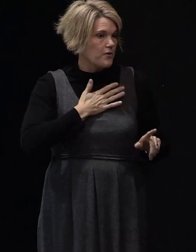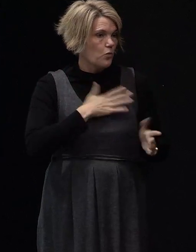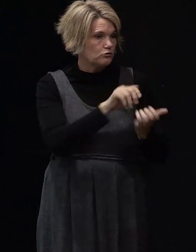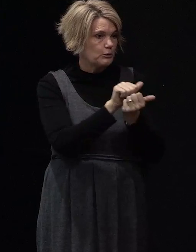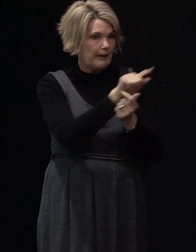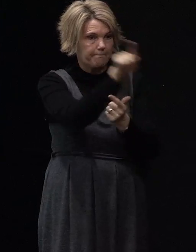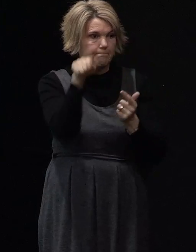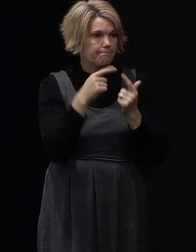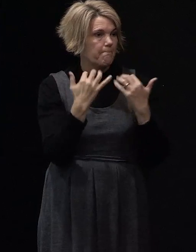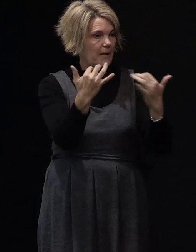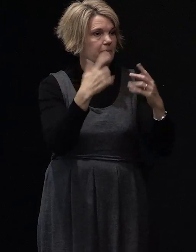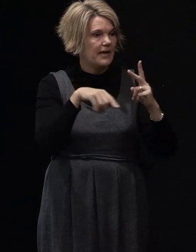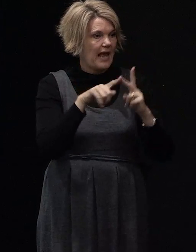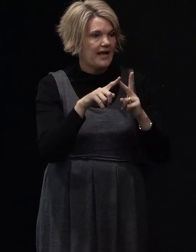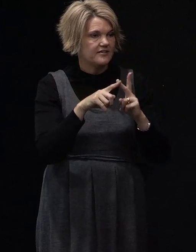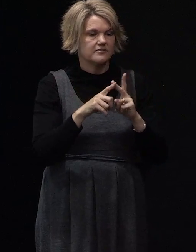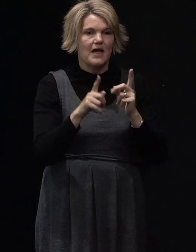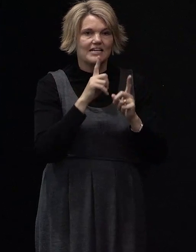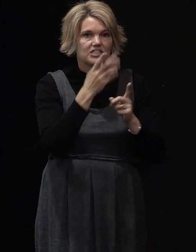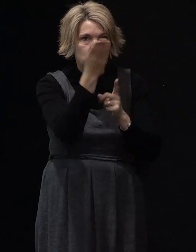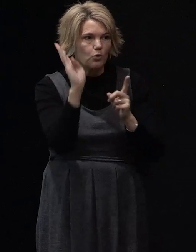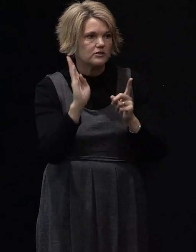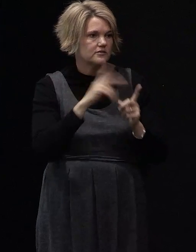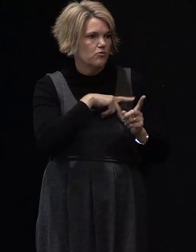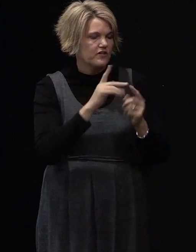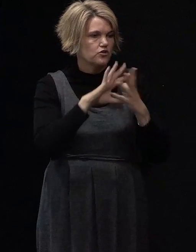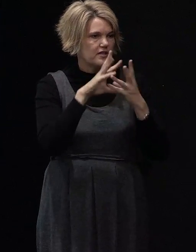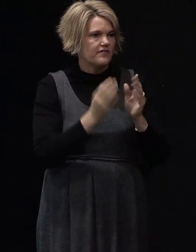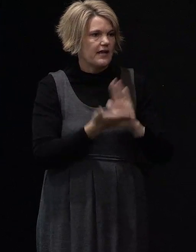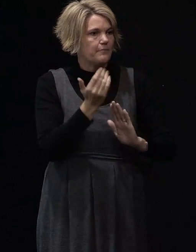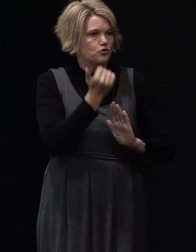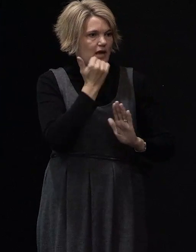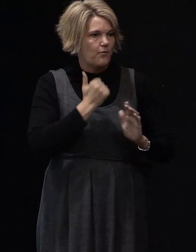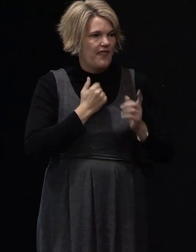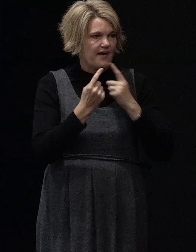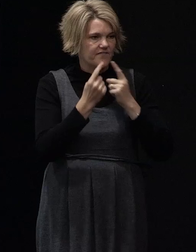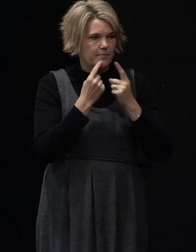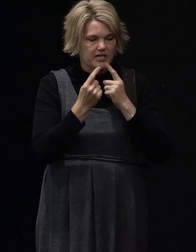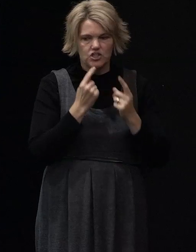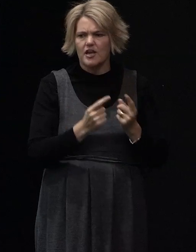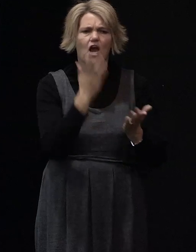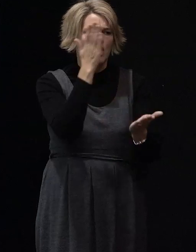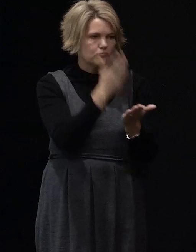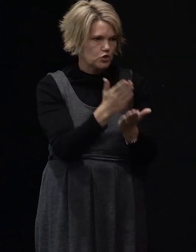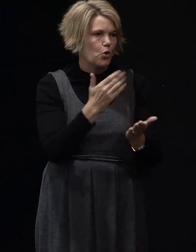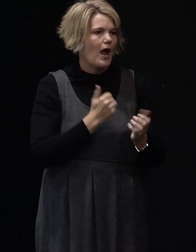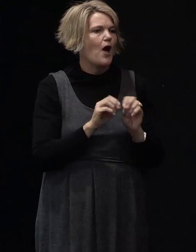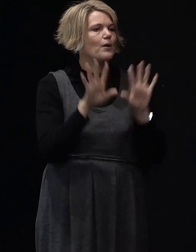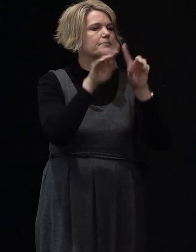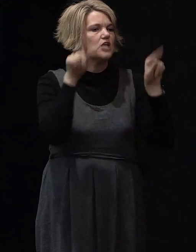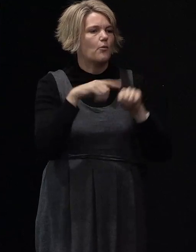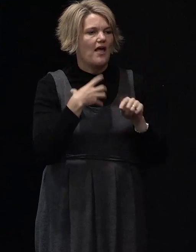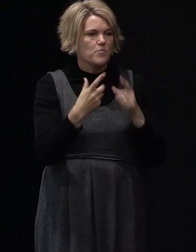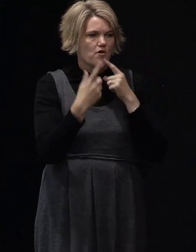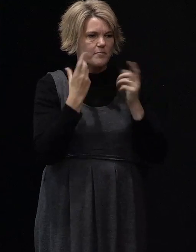consultants up to date as we proceed and no doubt more information will be loaded onto our site. However,